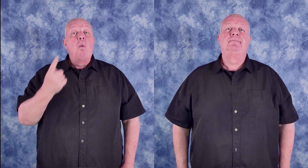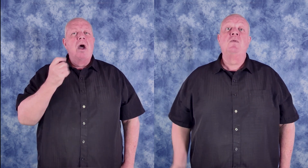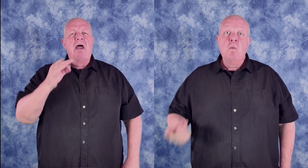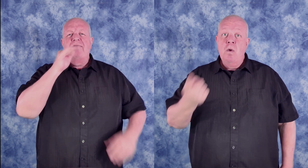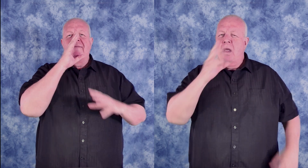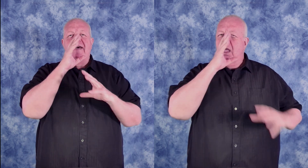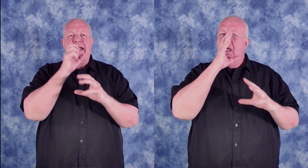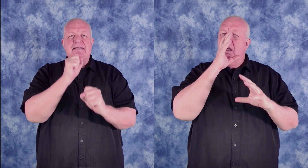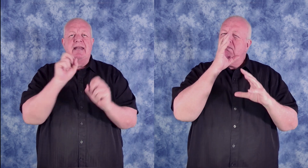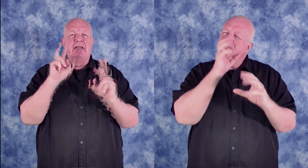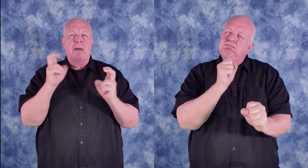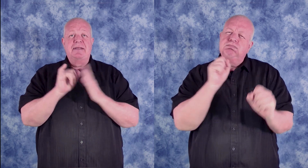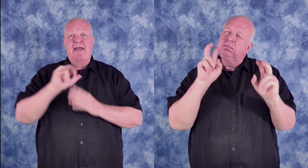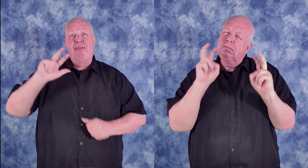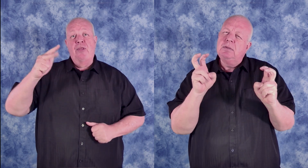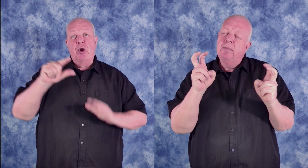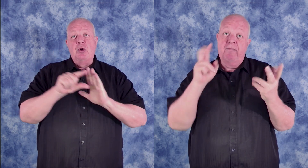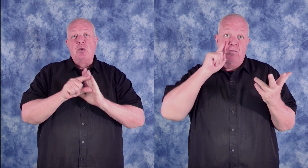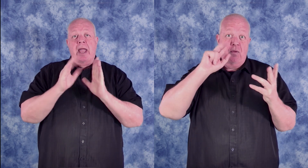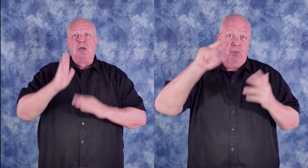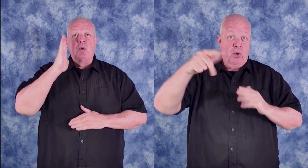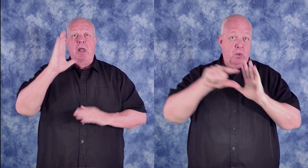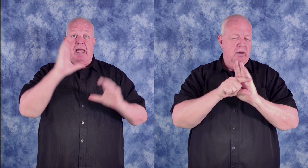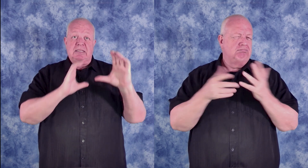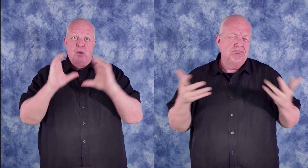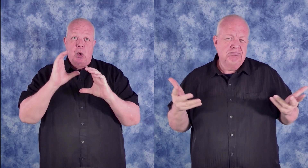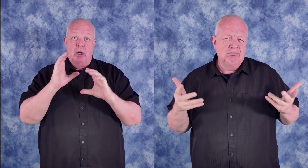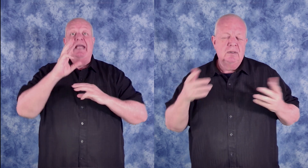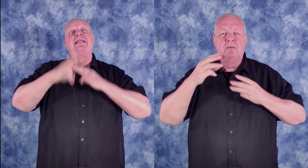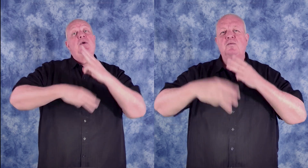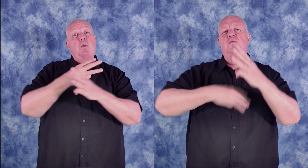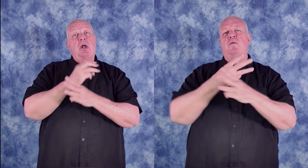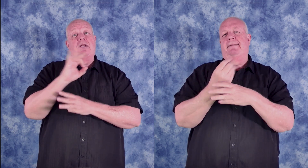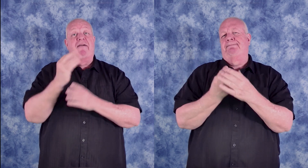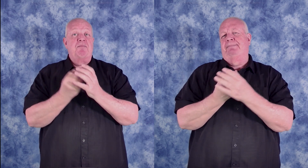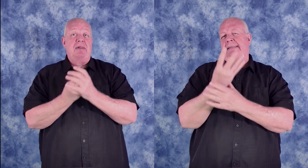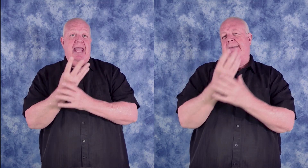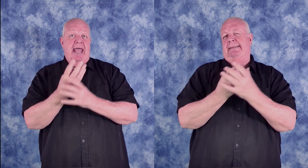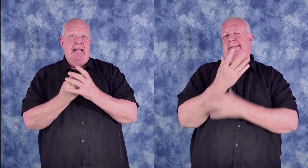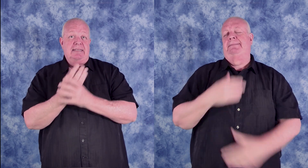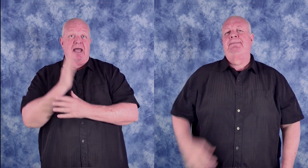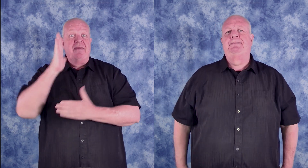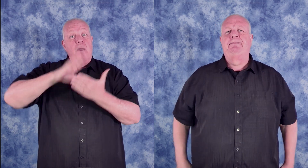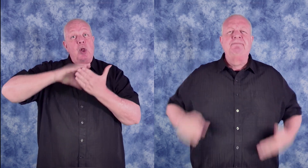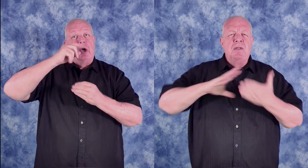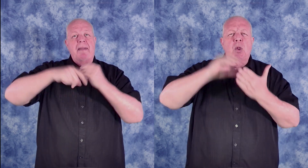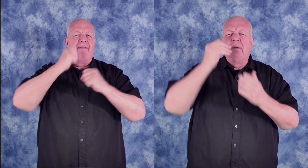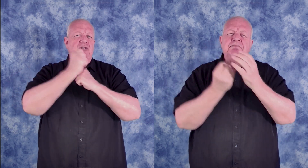One of the fascinating topics that third graders will explore is the world of plants. They will learn about the